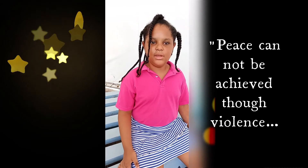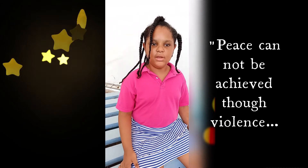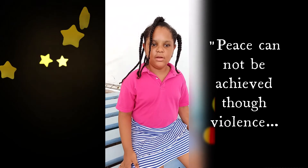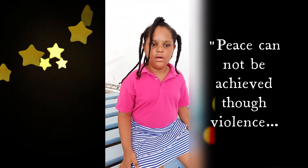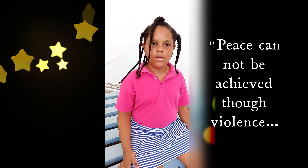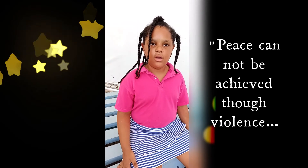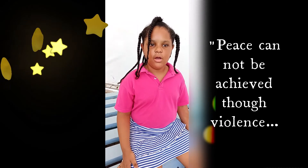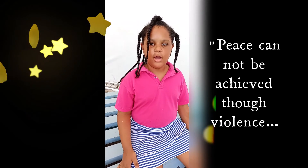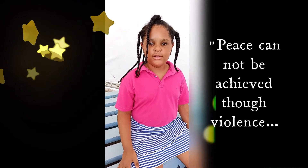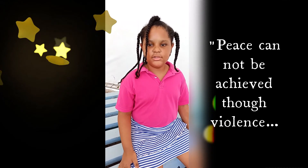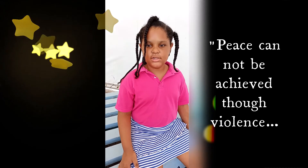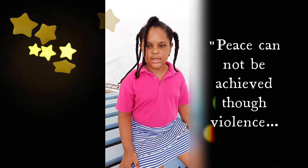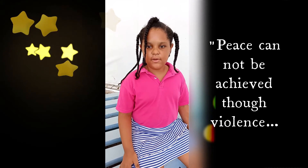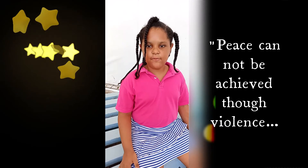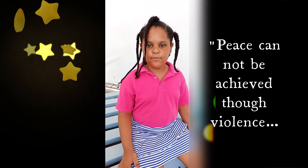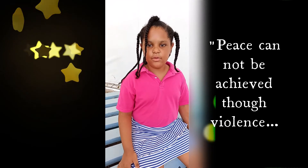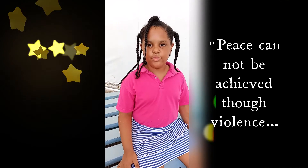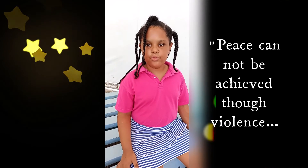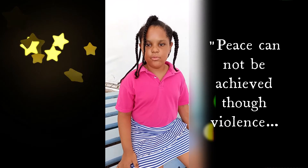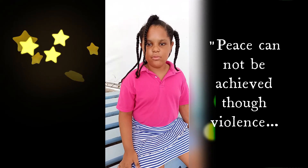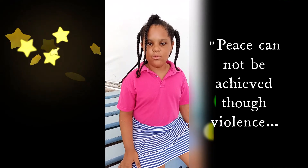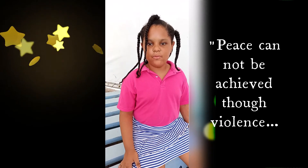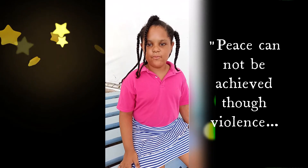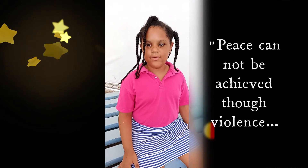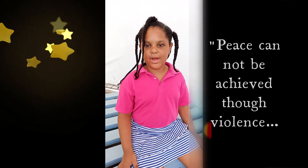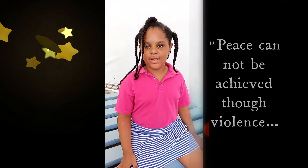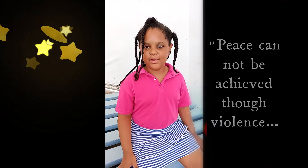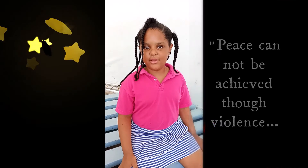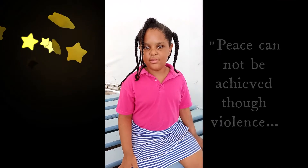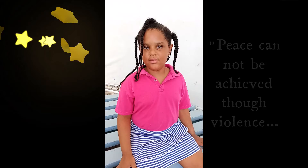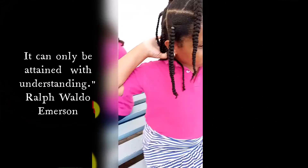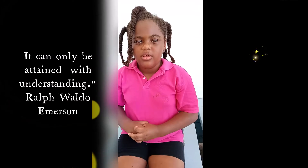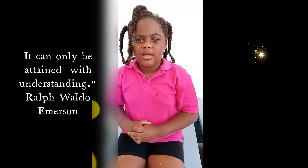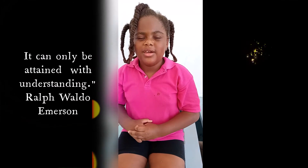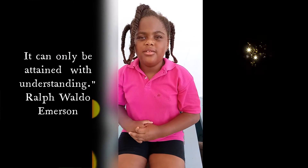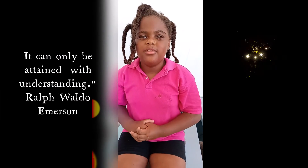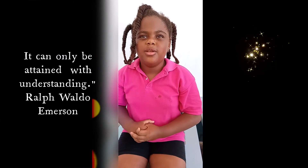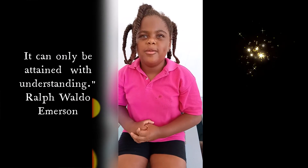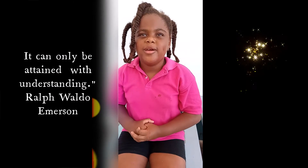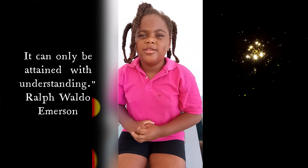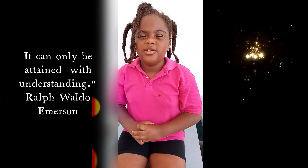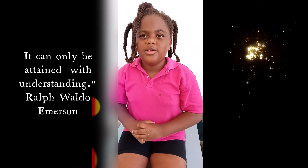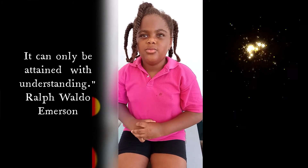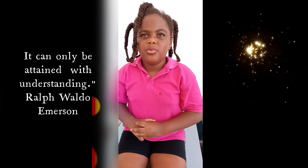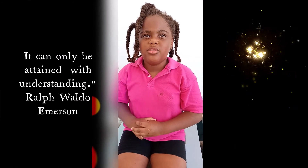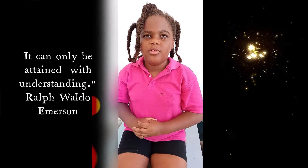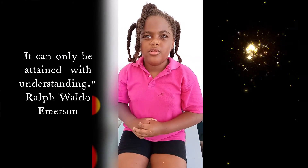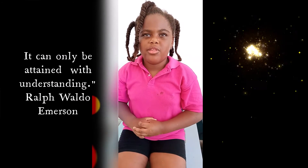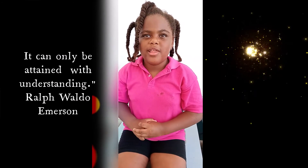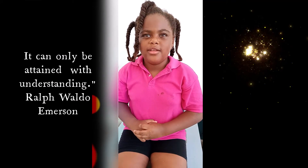Achieve Remove violence It can only retain this understanding